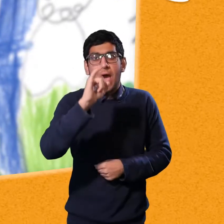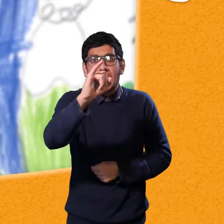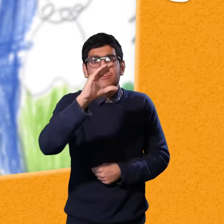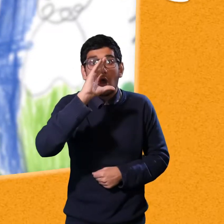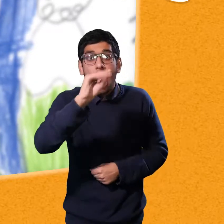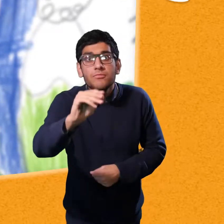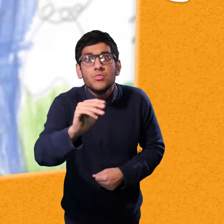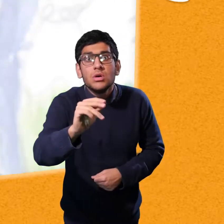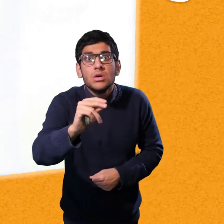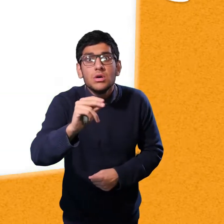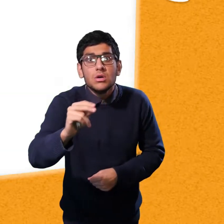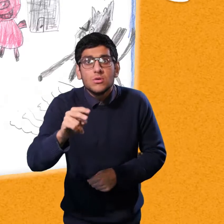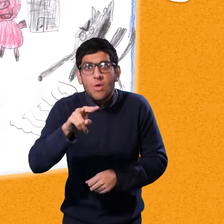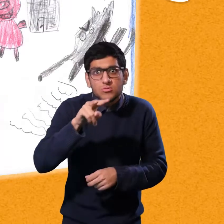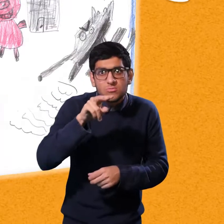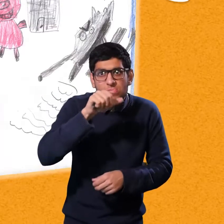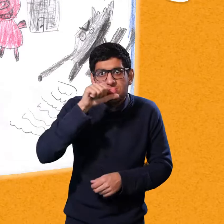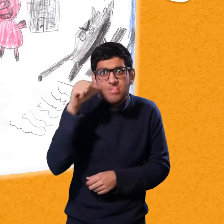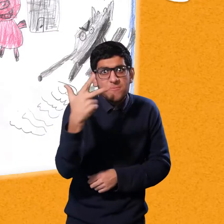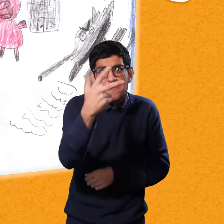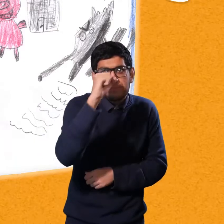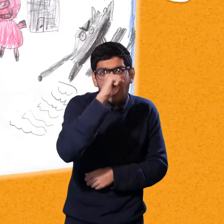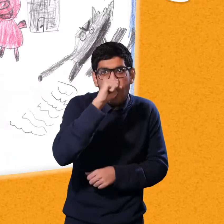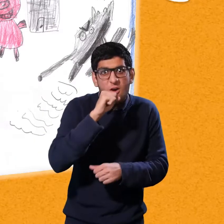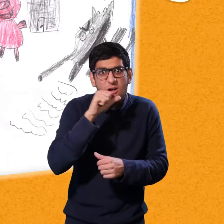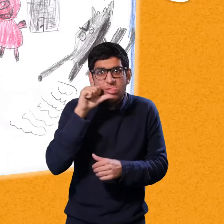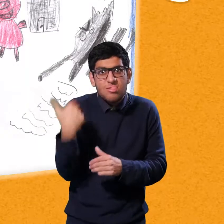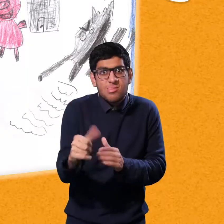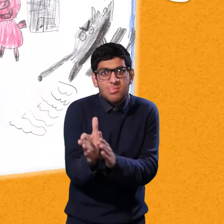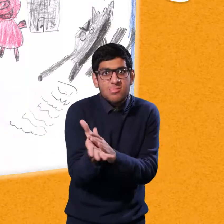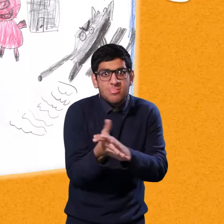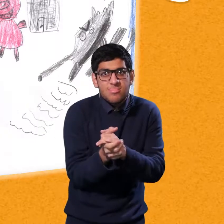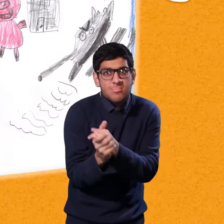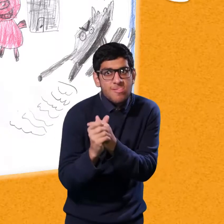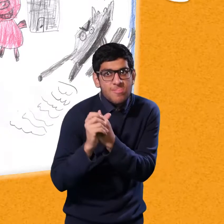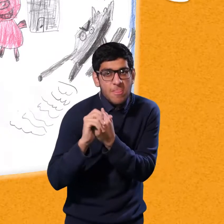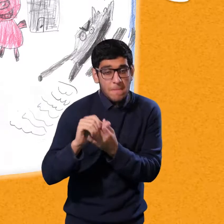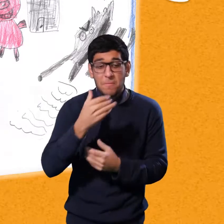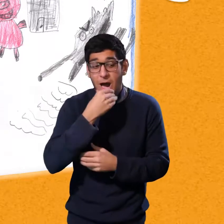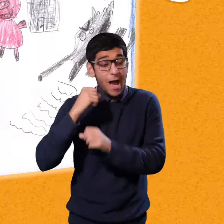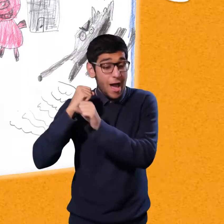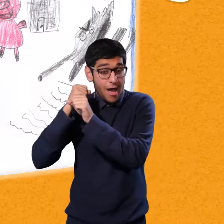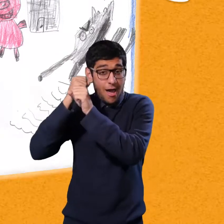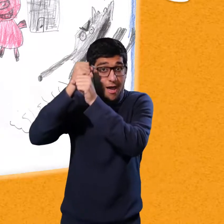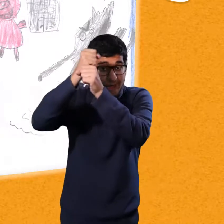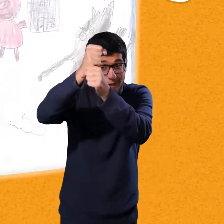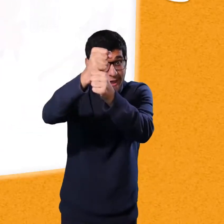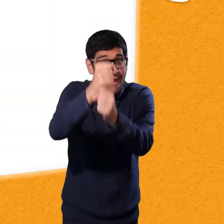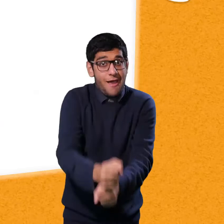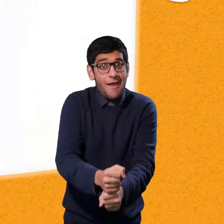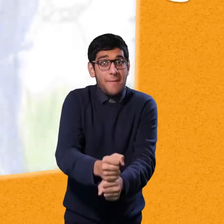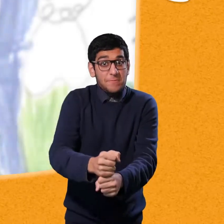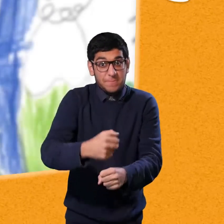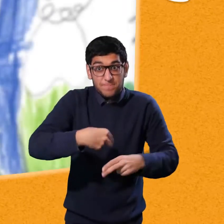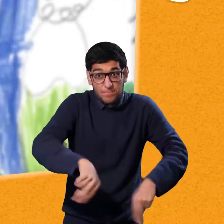course. Meanwhile, the big bad wolf was watching in the distance and thinking, whoa, I'd love to eat those little pigs.